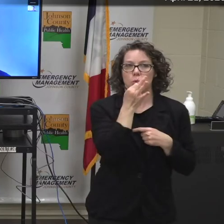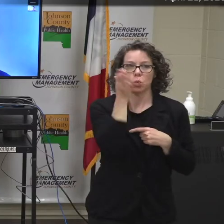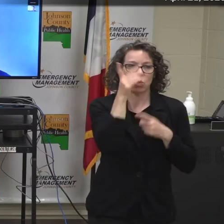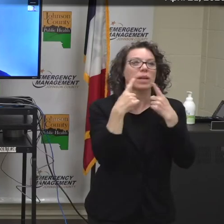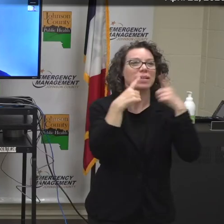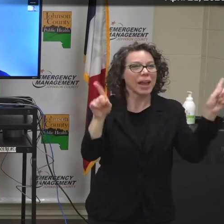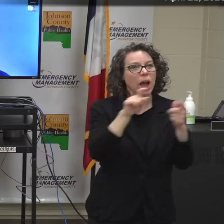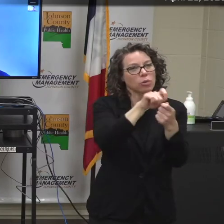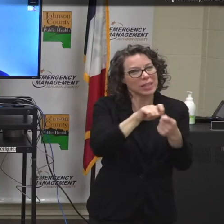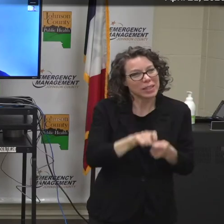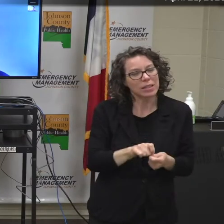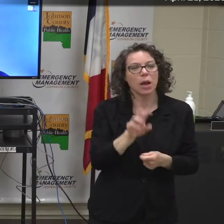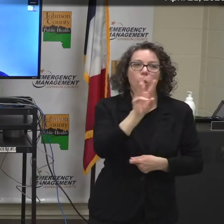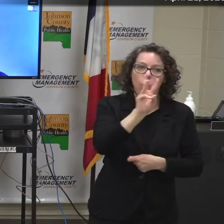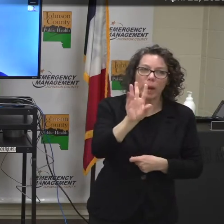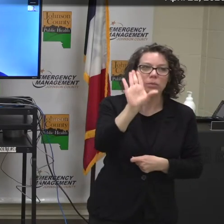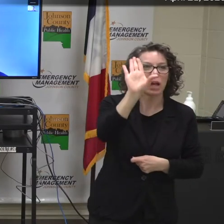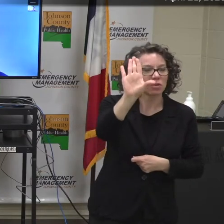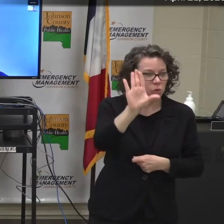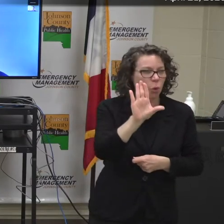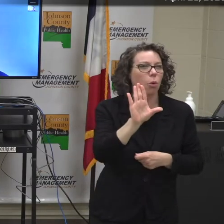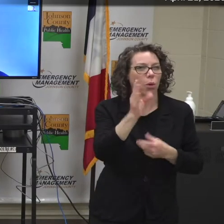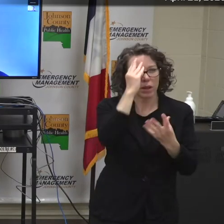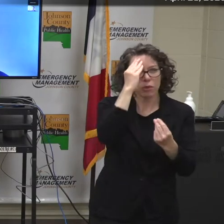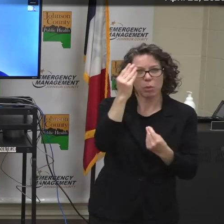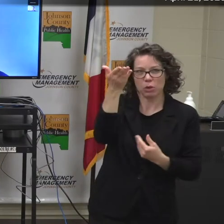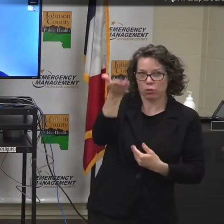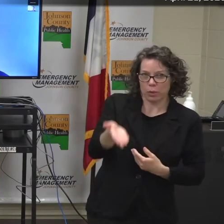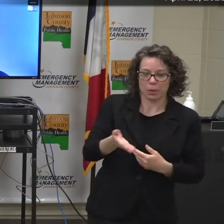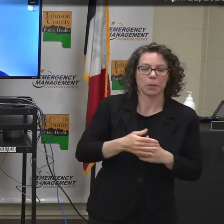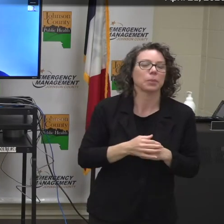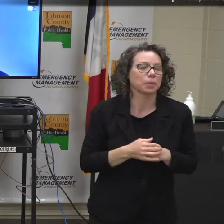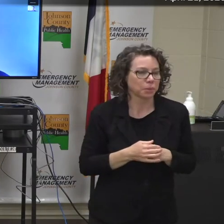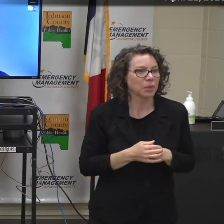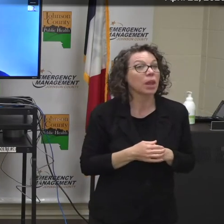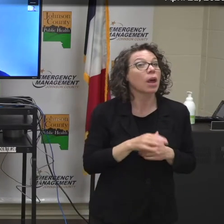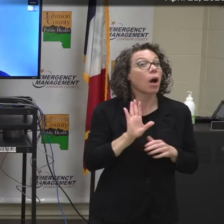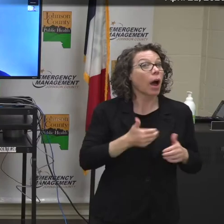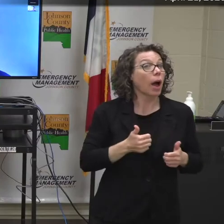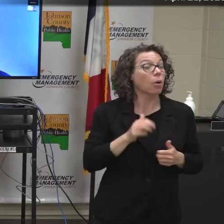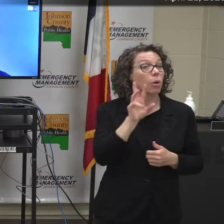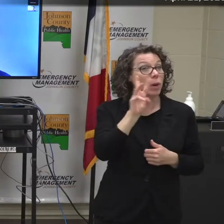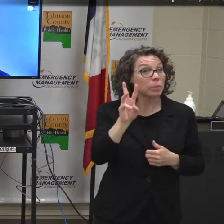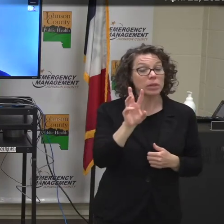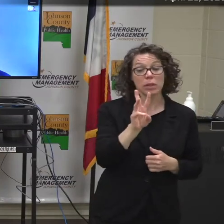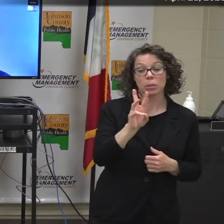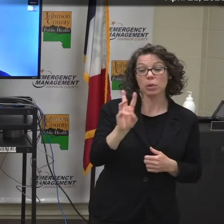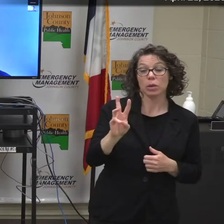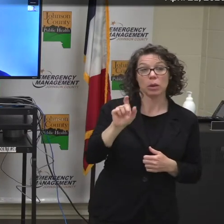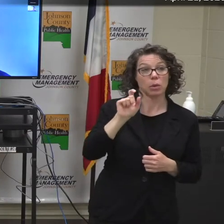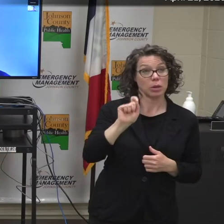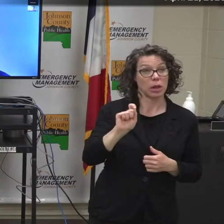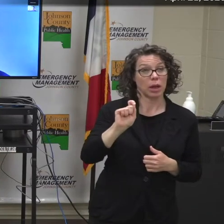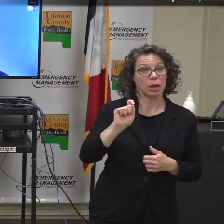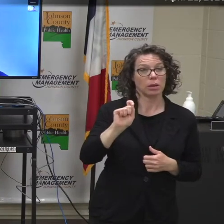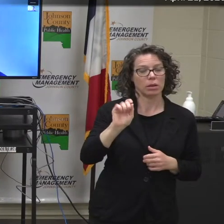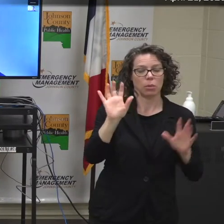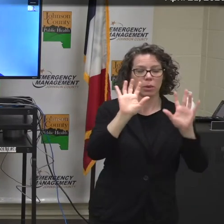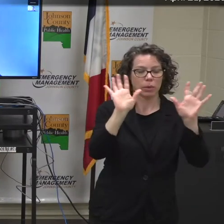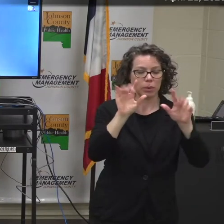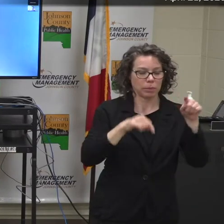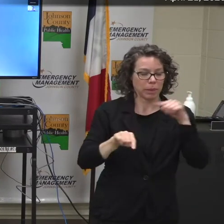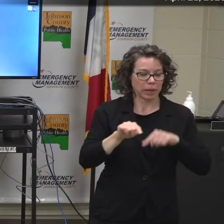website of the Congolese Health Partnership, which is www.congolese...I'm sorry.